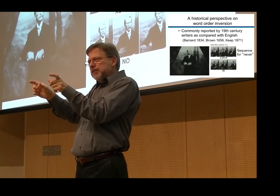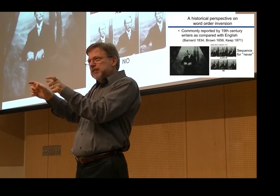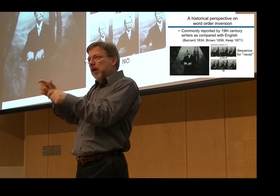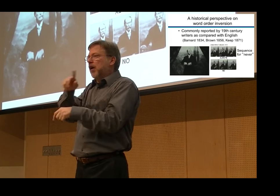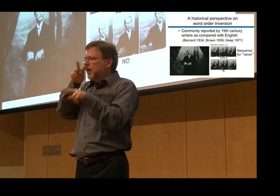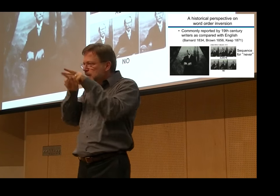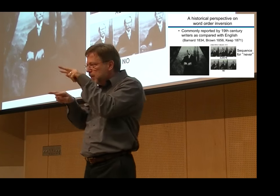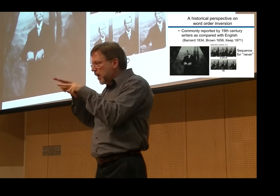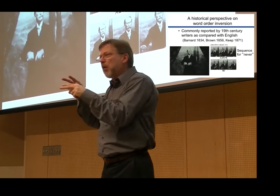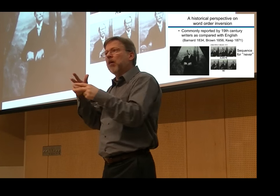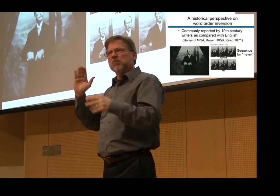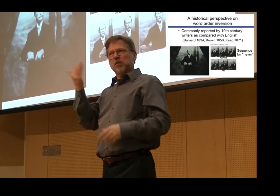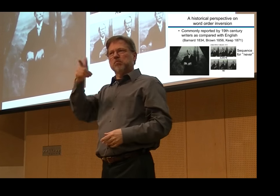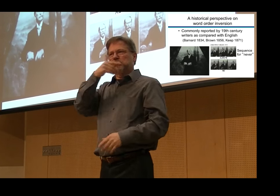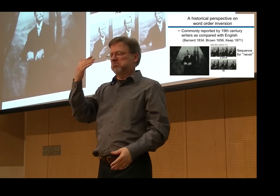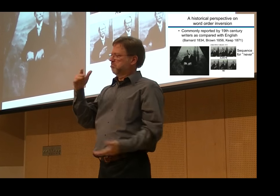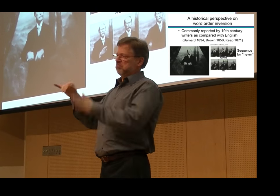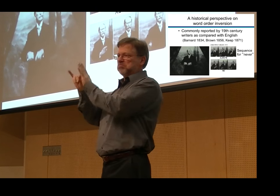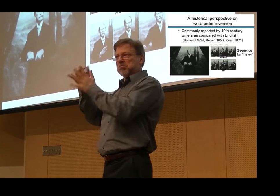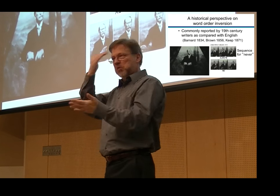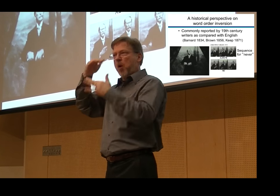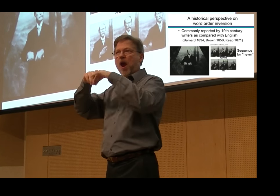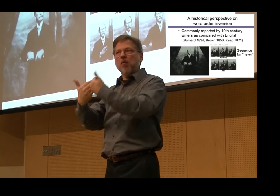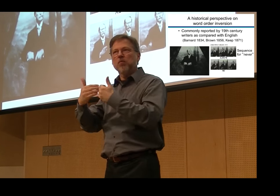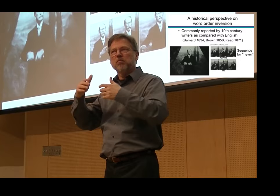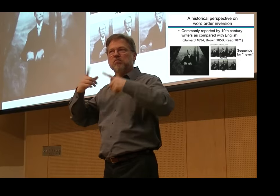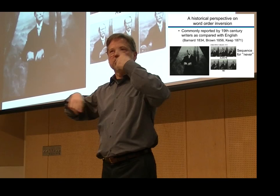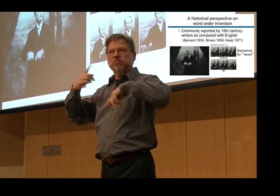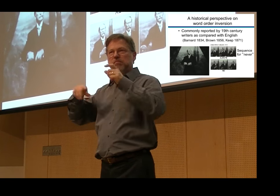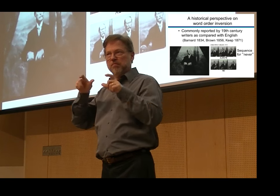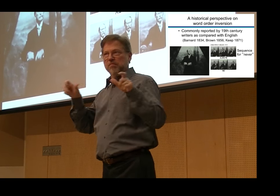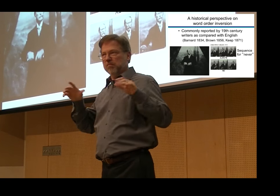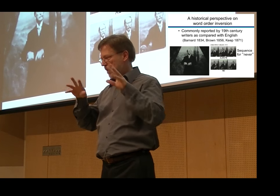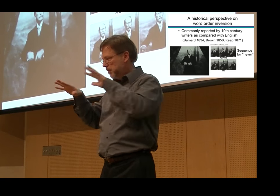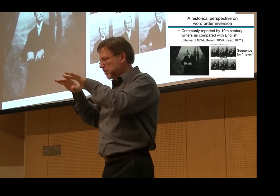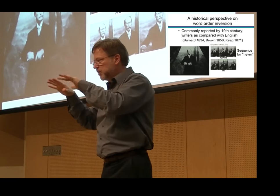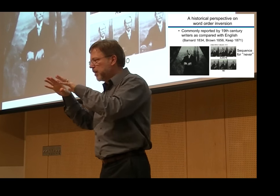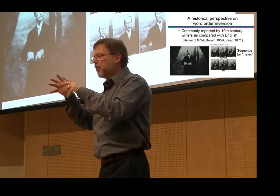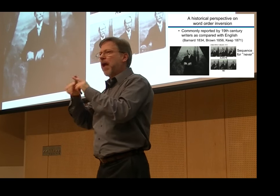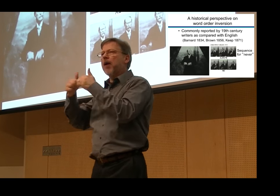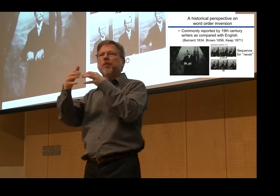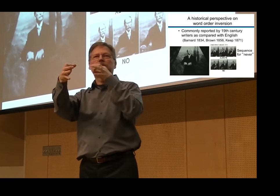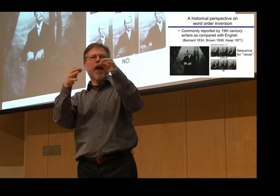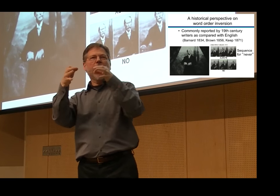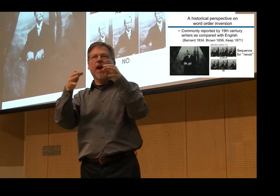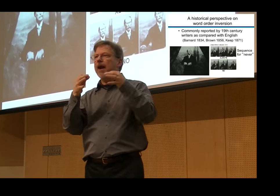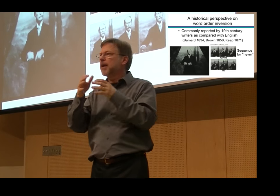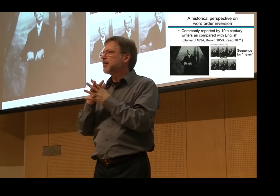One particular important concept that they talked about was word order inversion. They identified how to sign